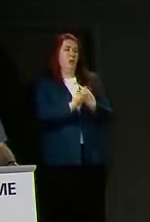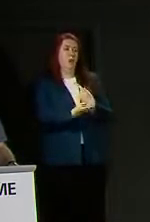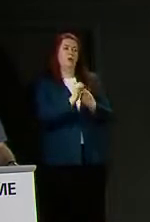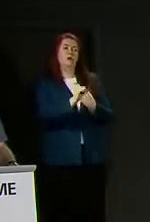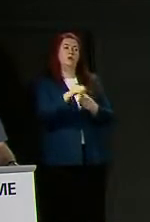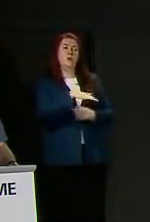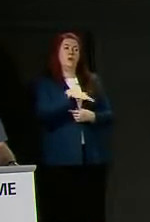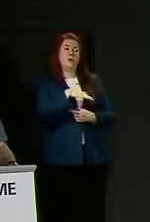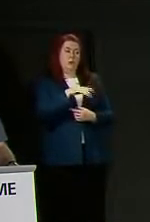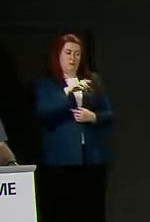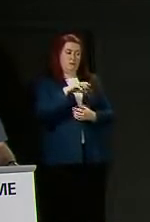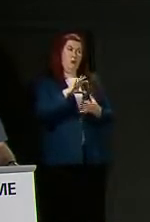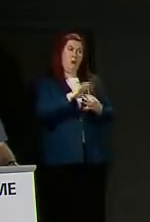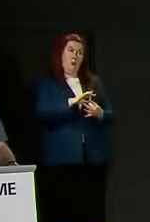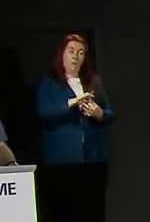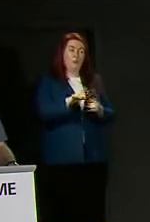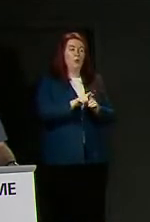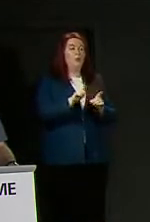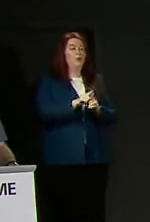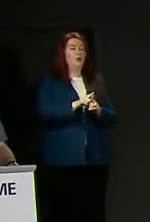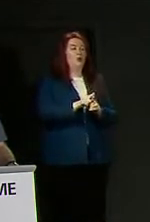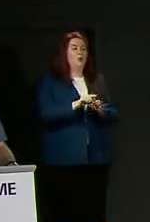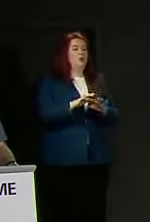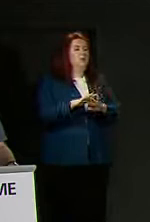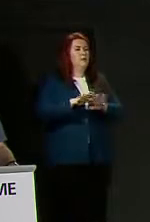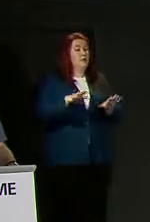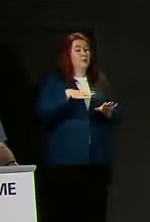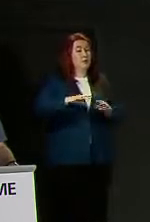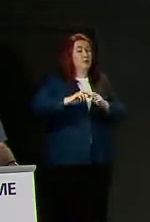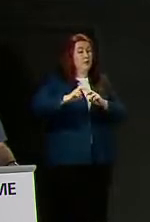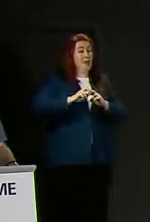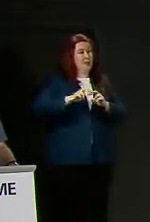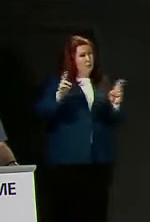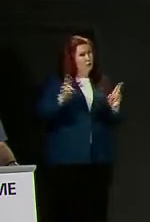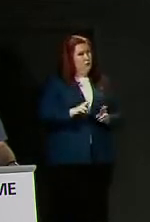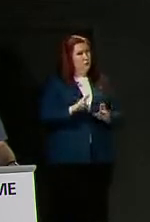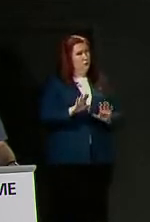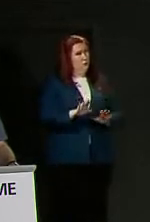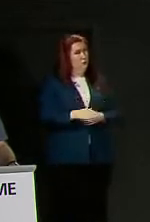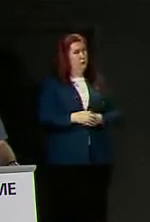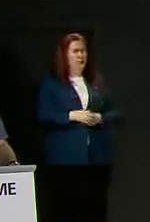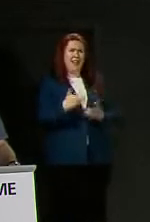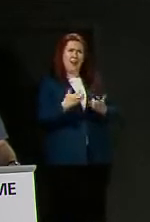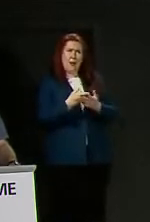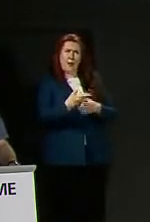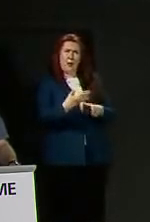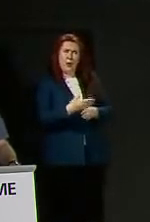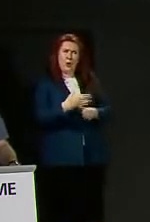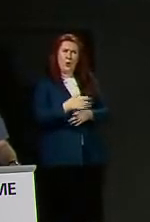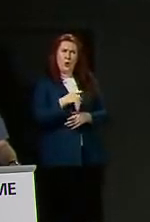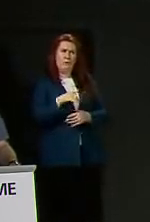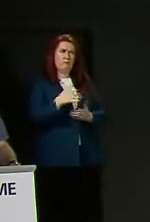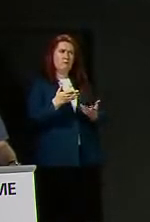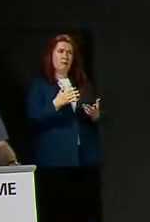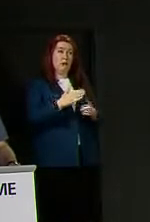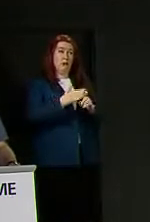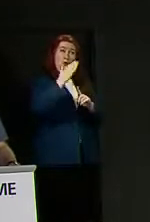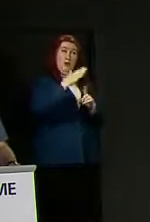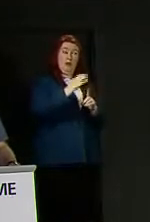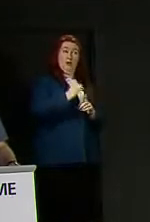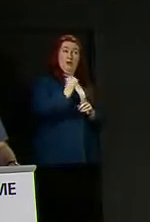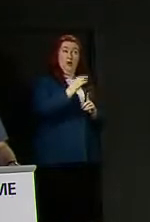unnecessary travel. I was just wondering if you could tell us a bit about how that was going to work and practice in Northern Scotland